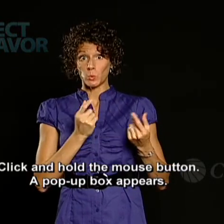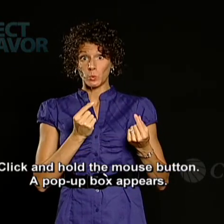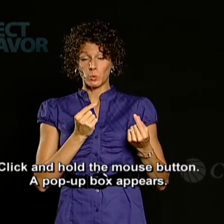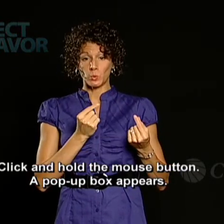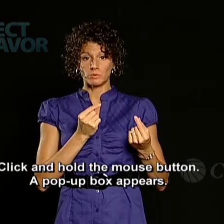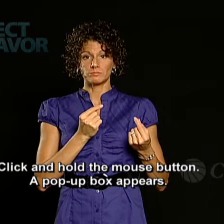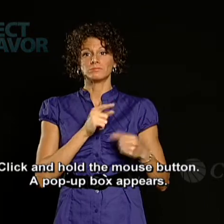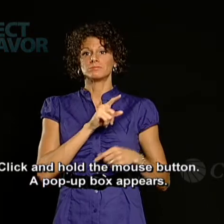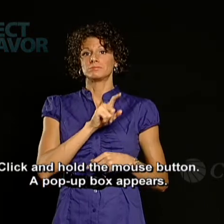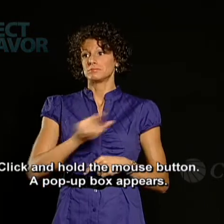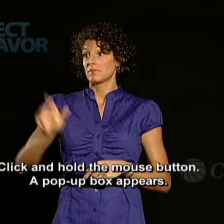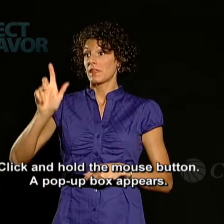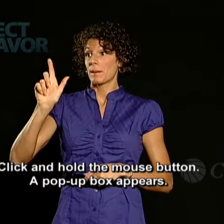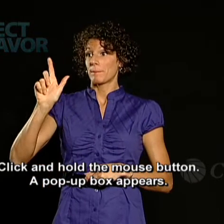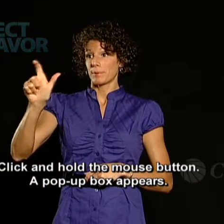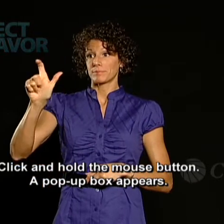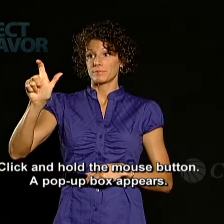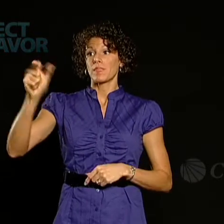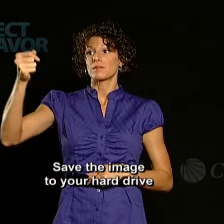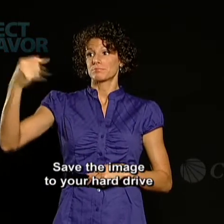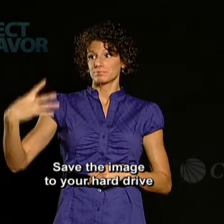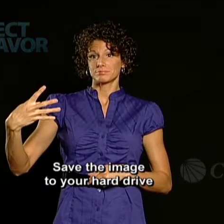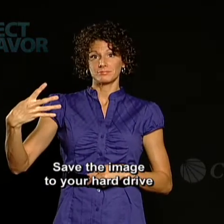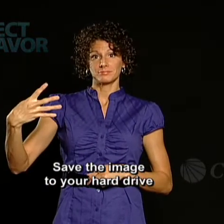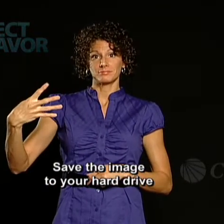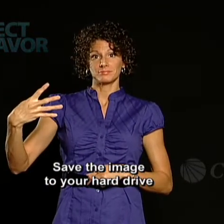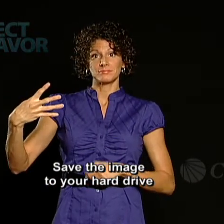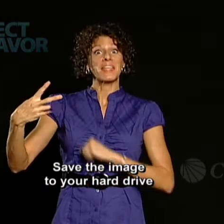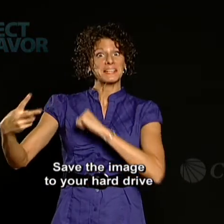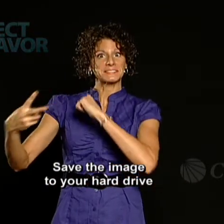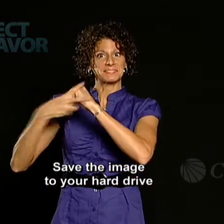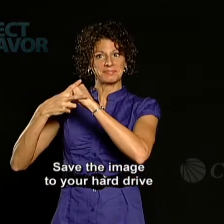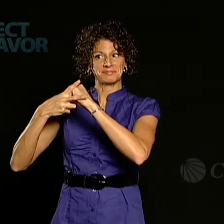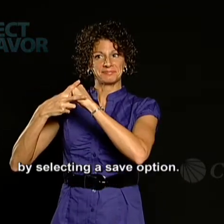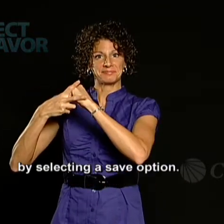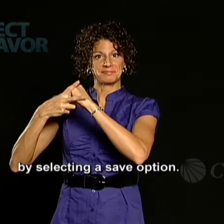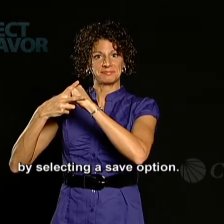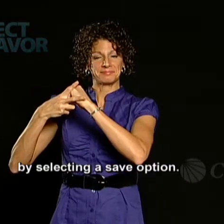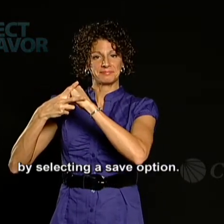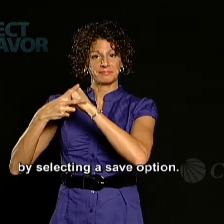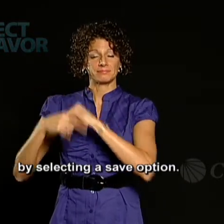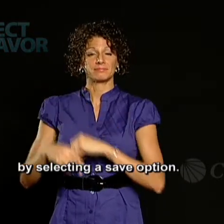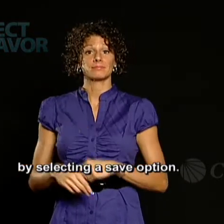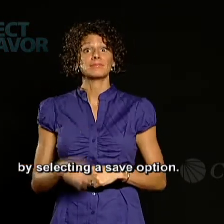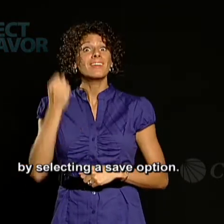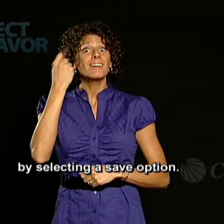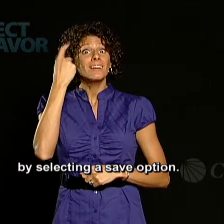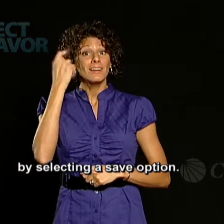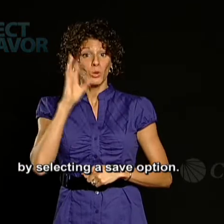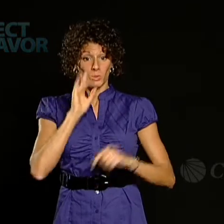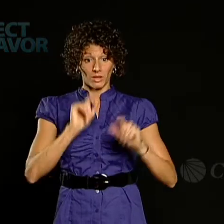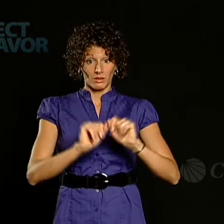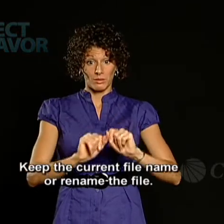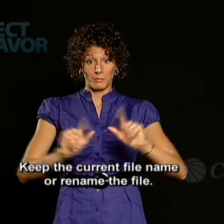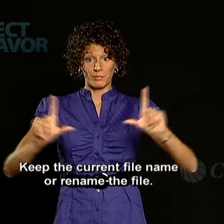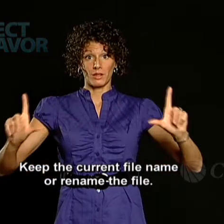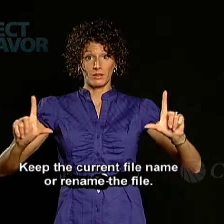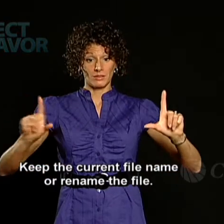hold the mouse button. A pop-up box appears. Save the image to your hard drive by selecting a save option. Keep the current